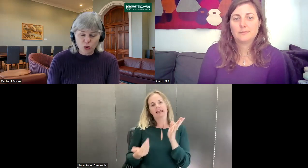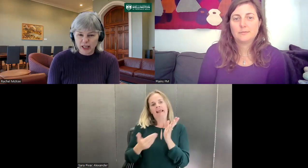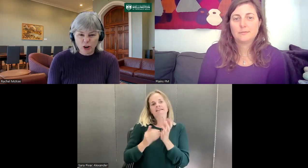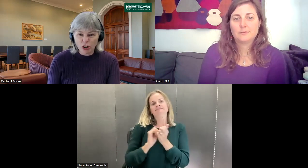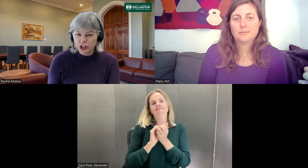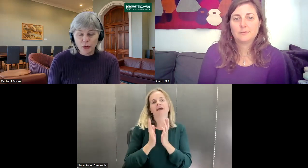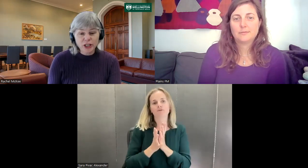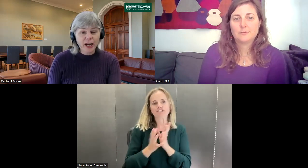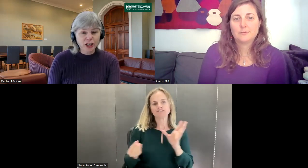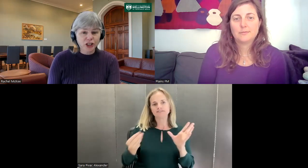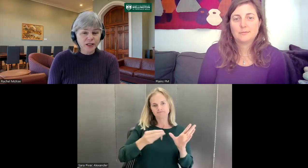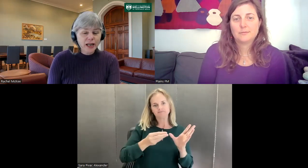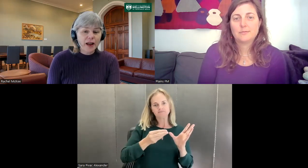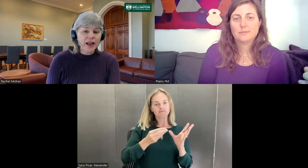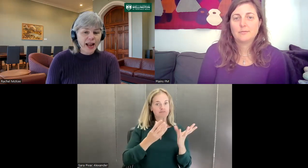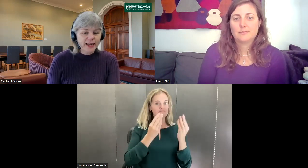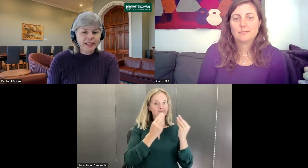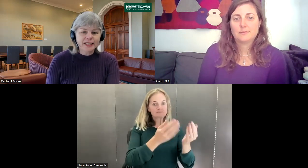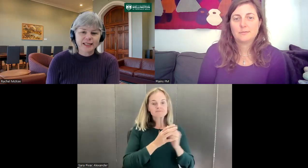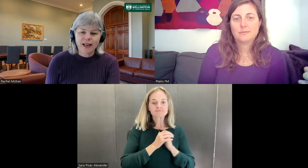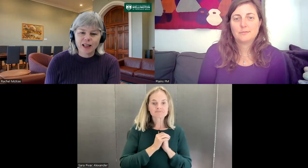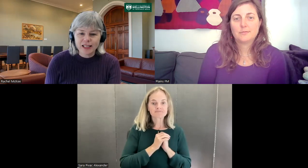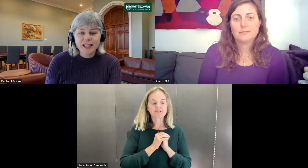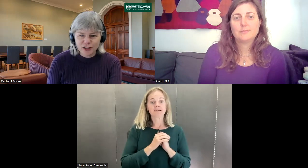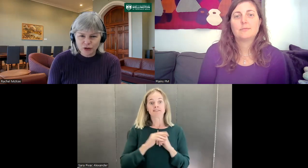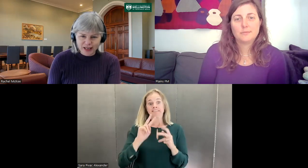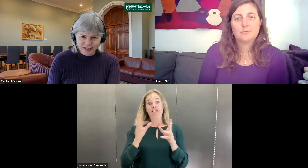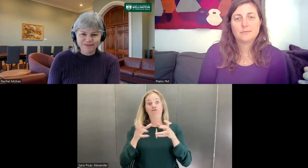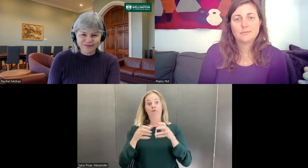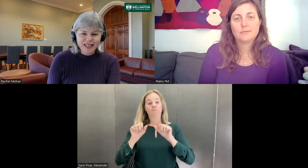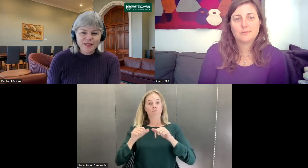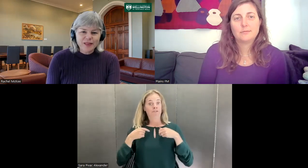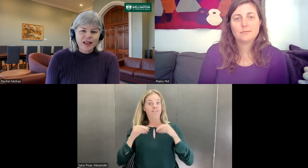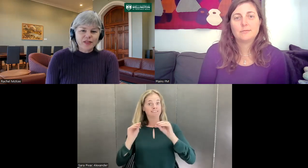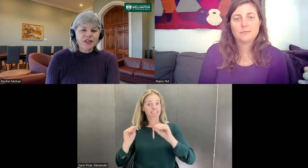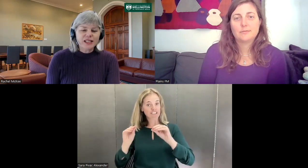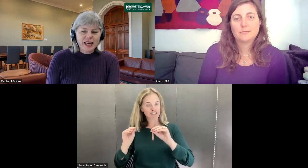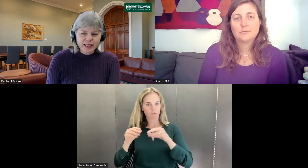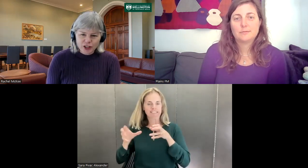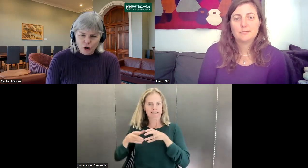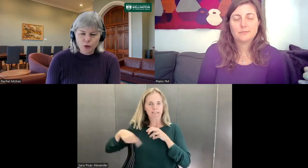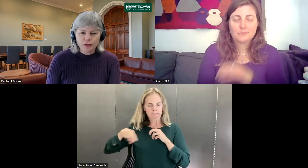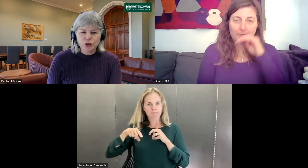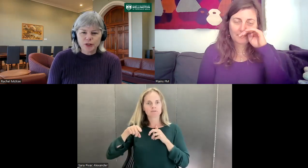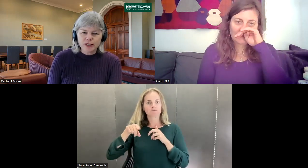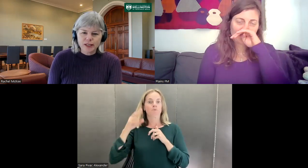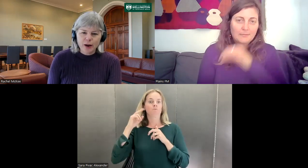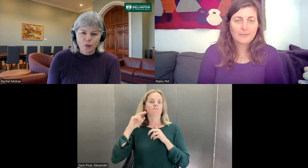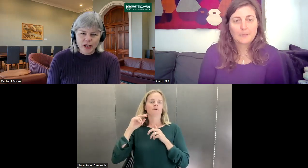psychology or education. And they add NZSL into their degree. Then the second cohort of students that we